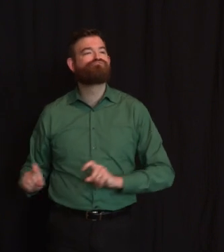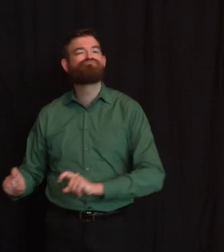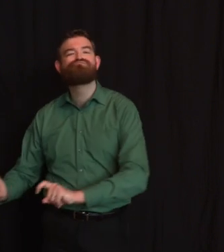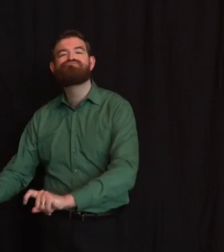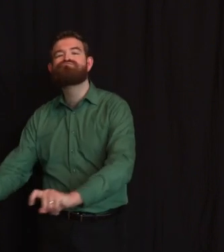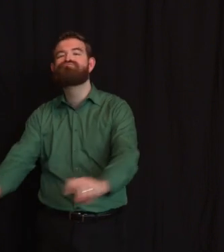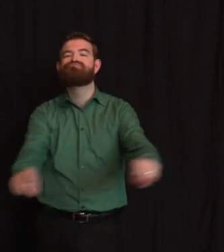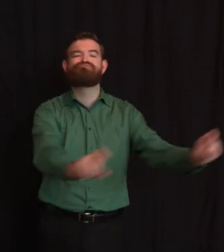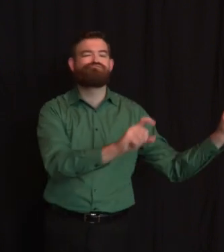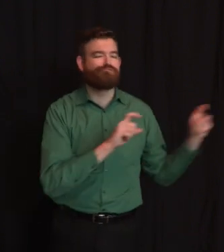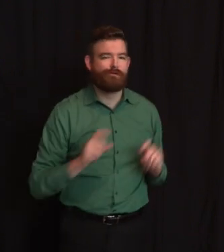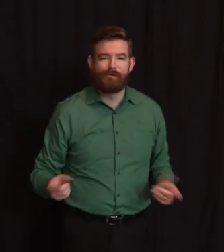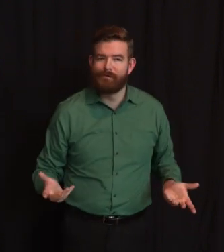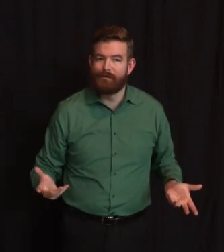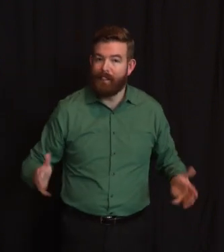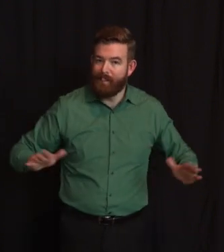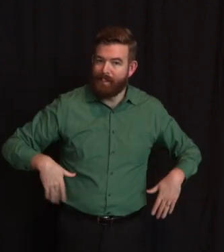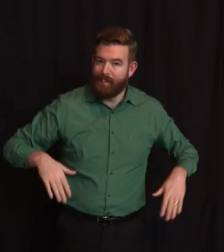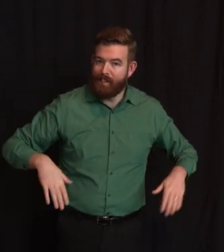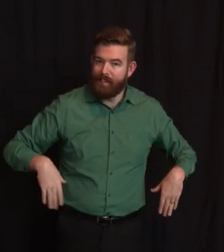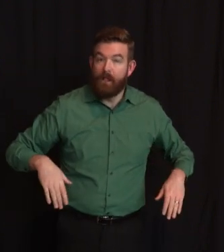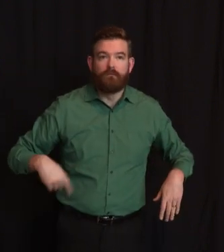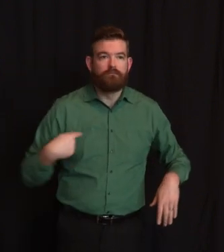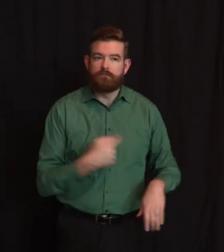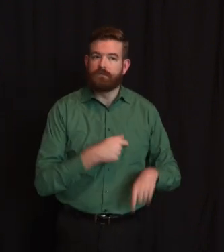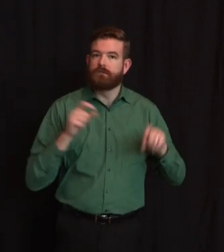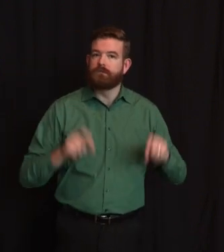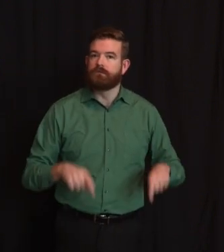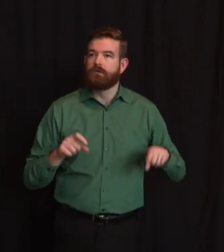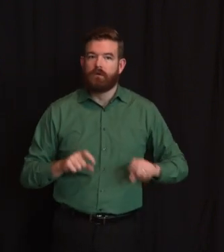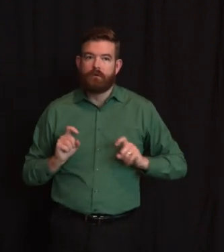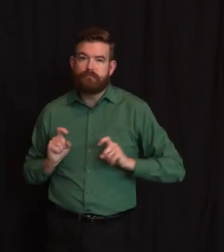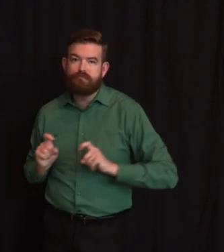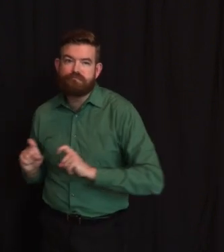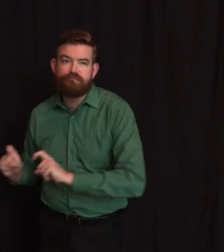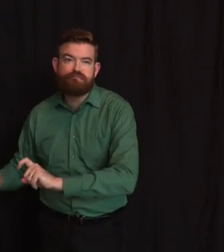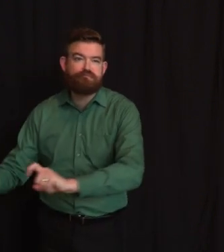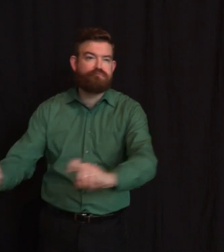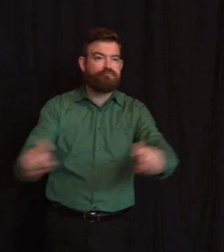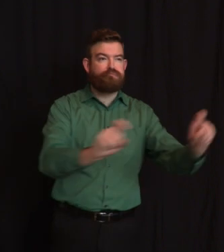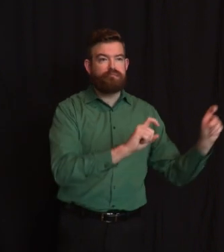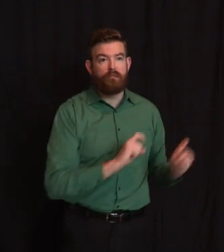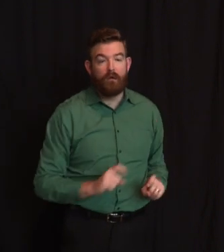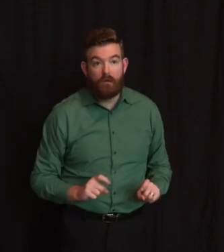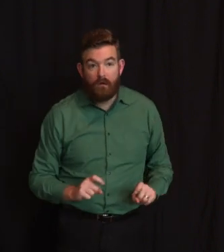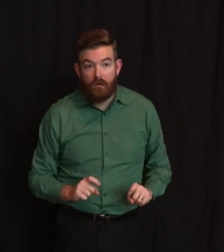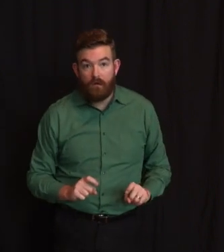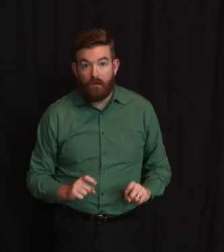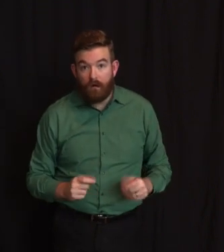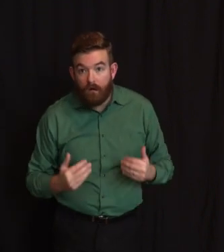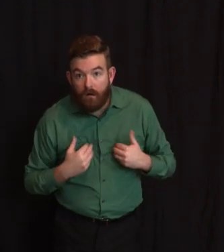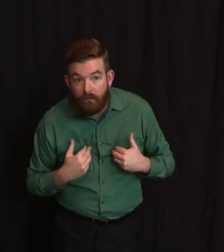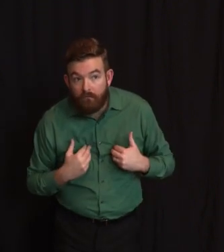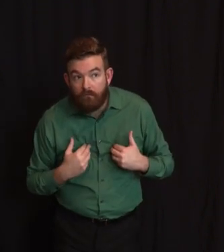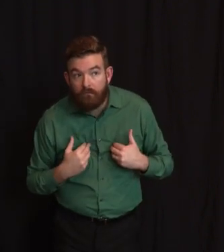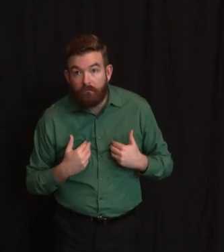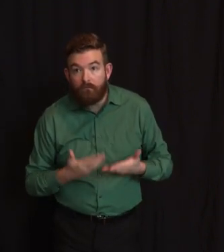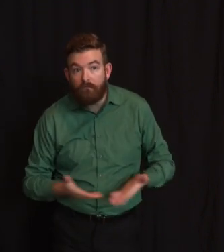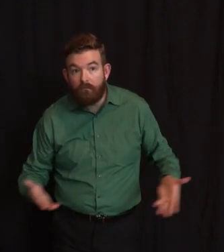before we can responsibly and with confidence. My friend, the restaurateur, forget about what I think or Judy or Pat thinks.